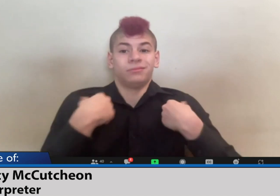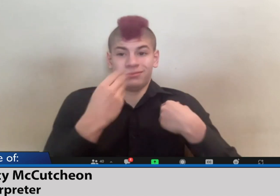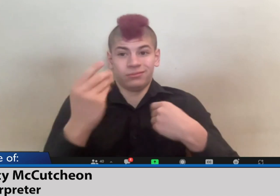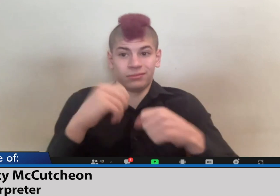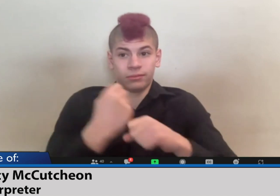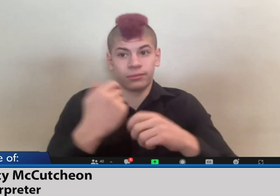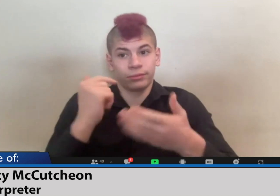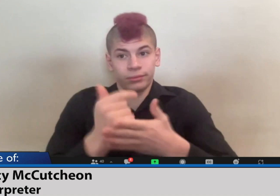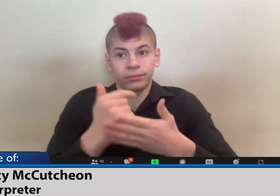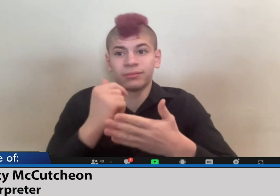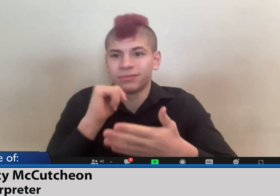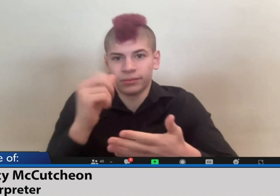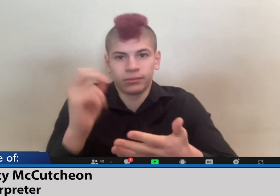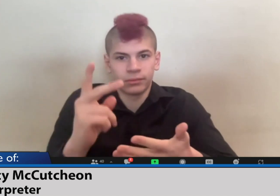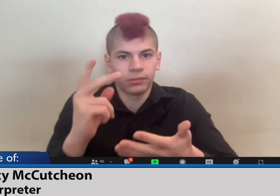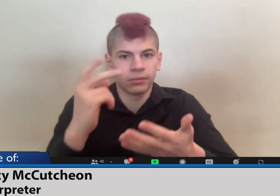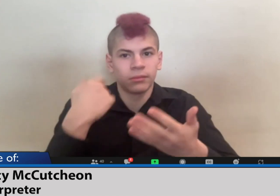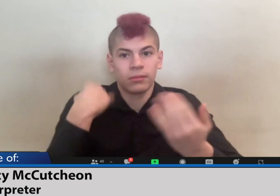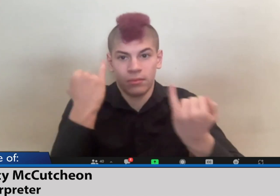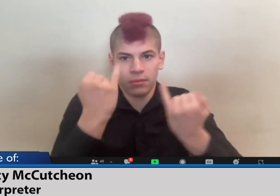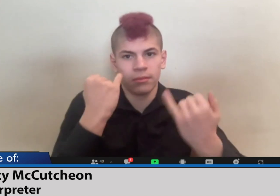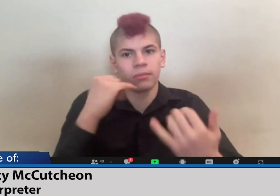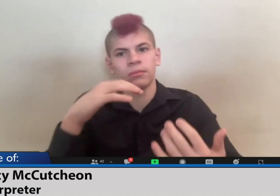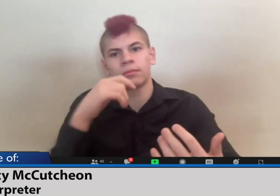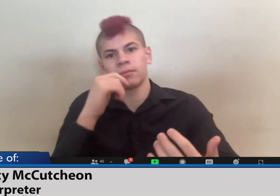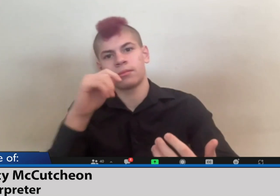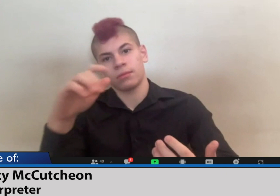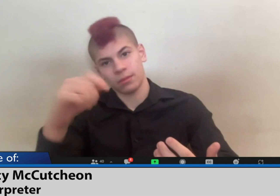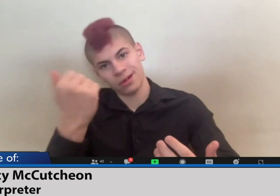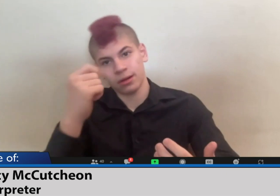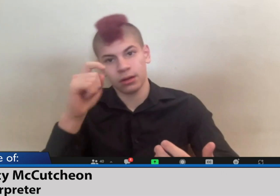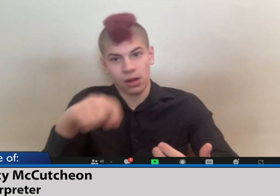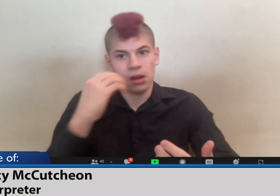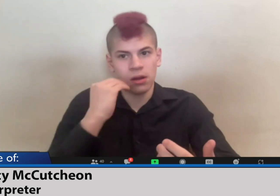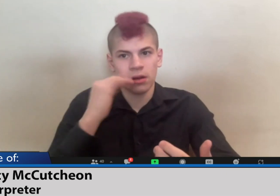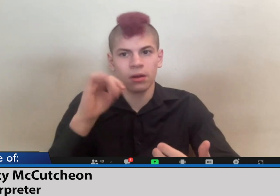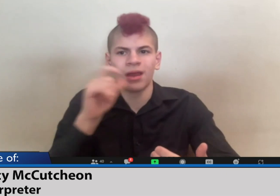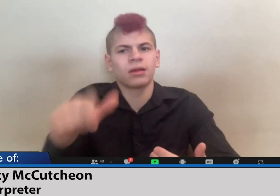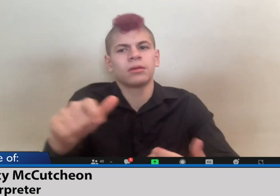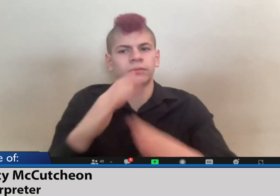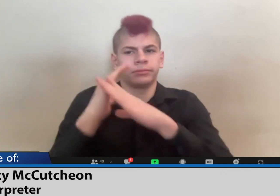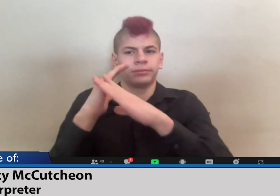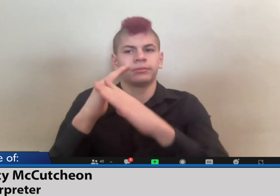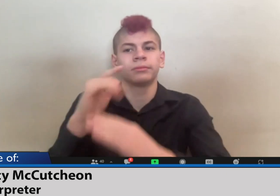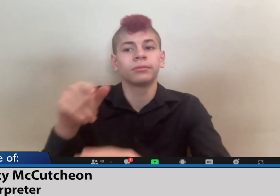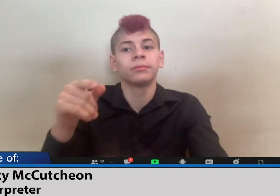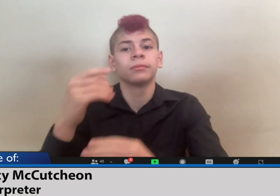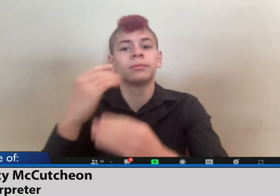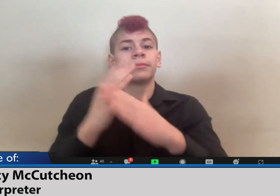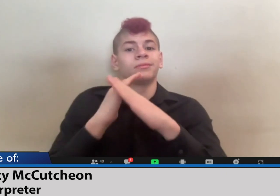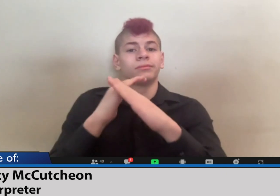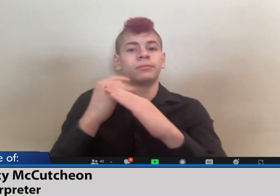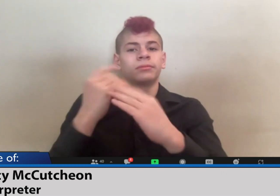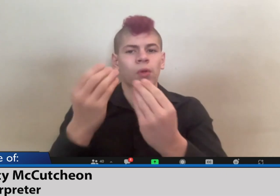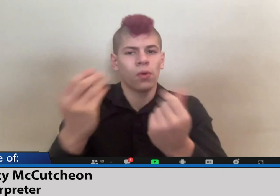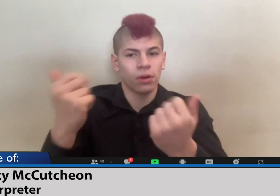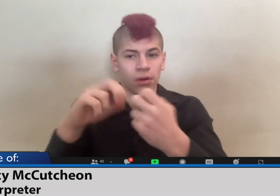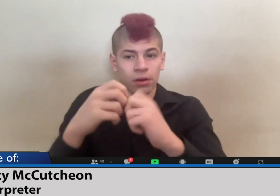for my test. And so this puts added time and burden on me to follow up with the teachers to I the information from them using another